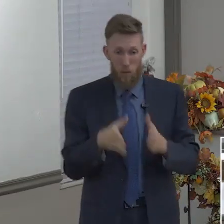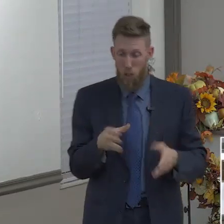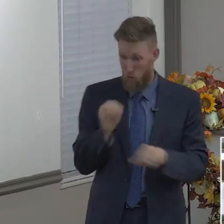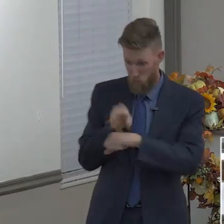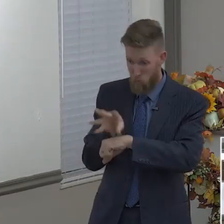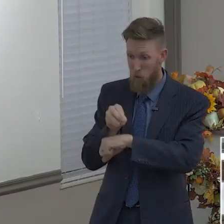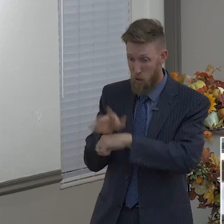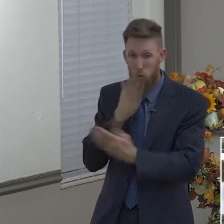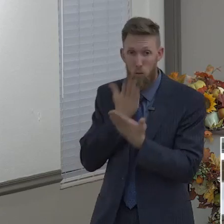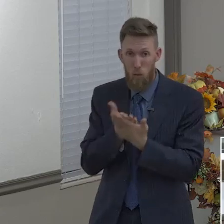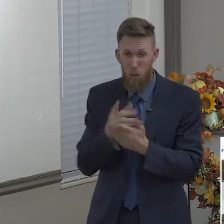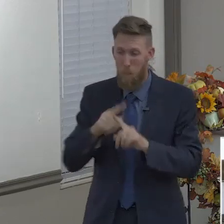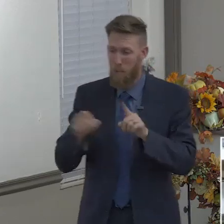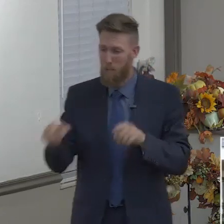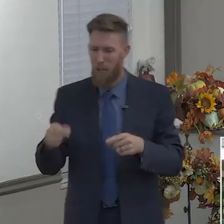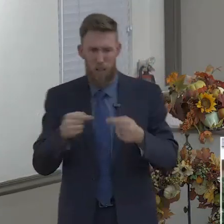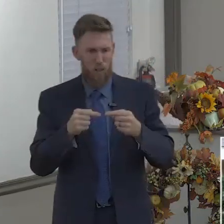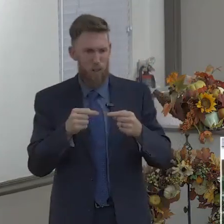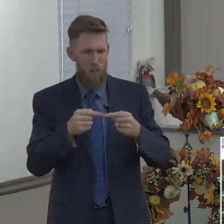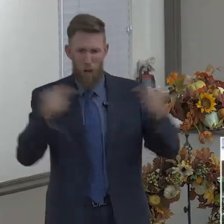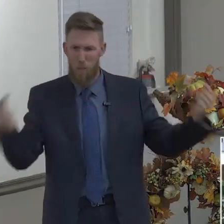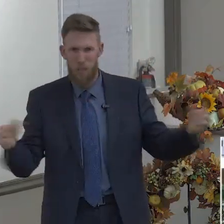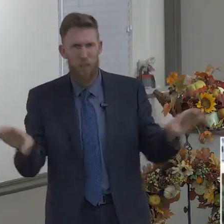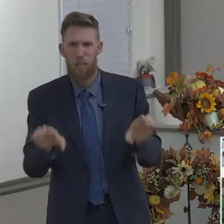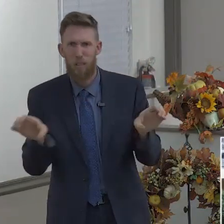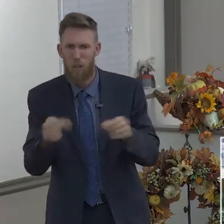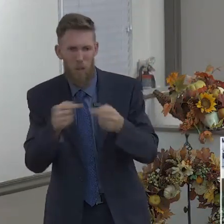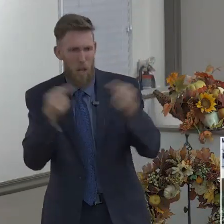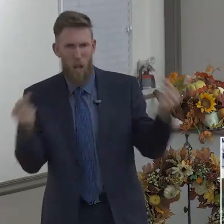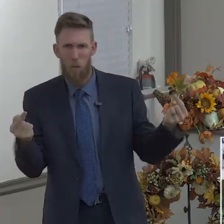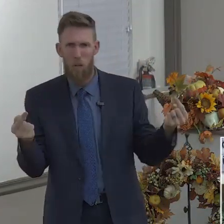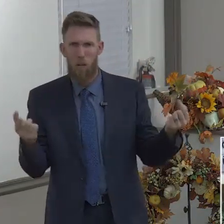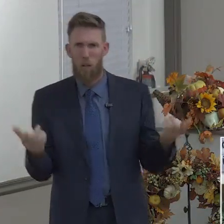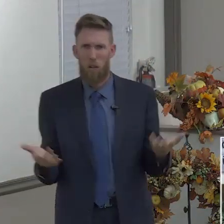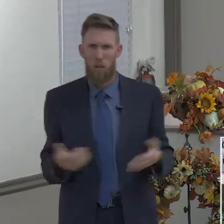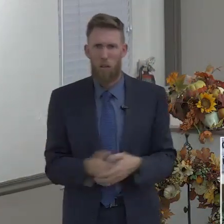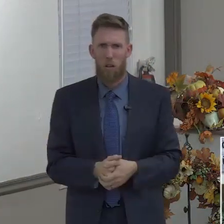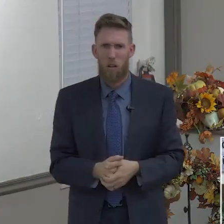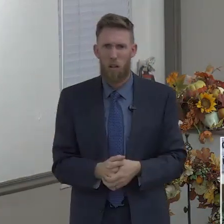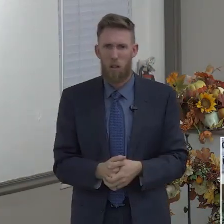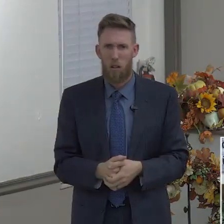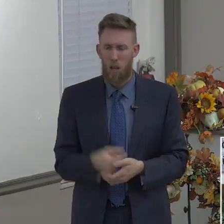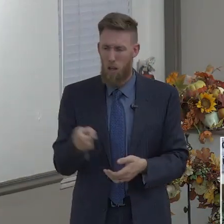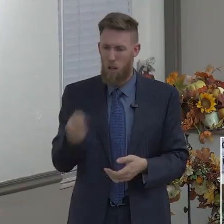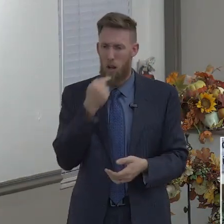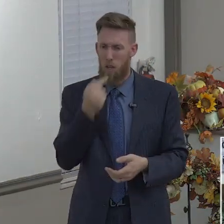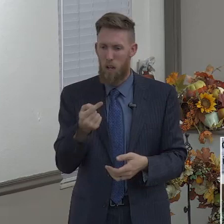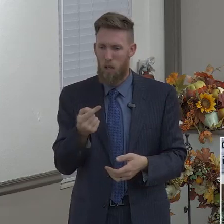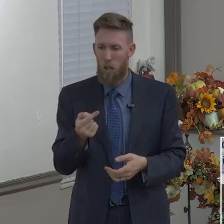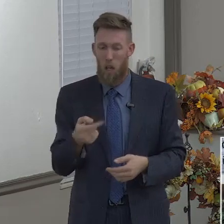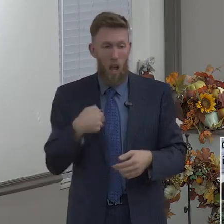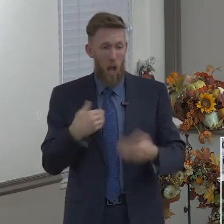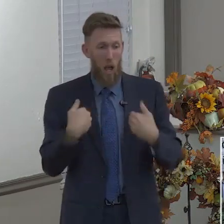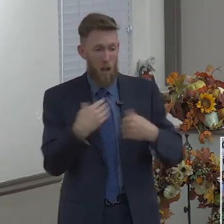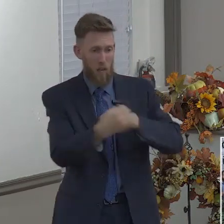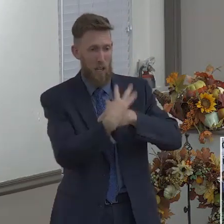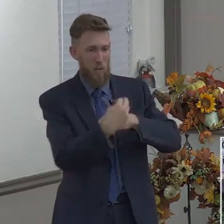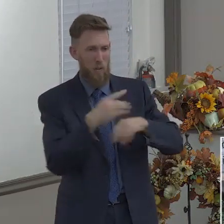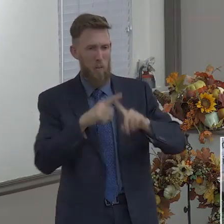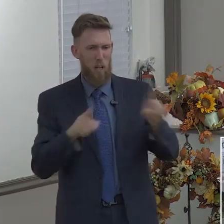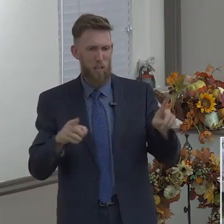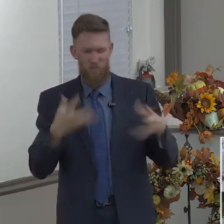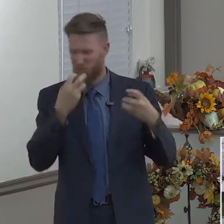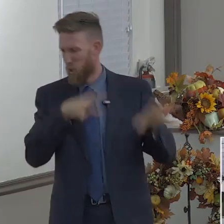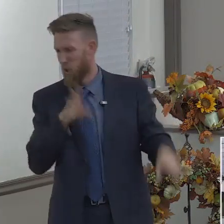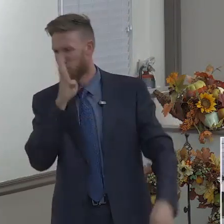What is that? That is saying, well, that's the wise counsel, but I don't want to do that. I want to do something different. Well, then the promise is, then this